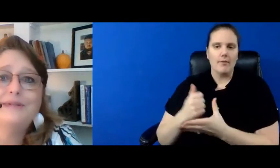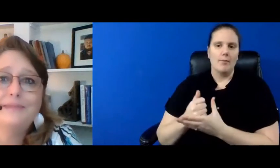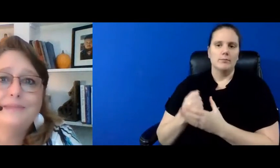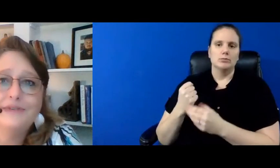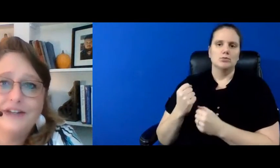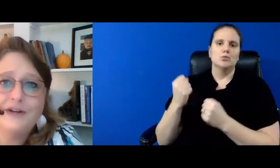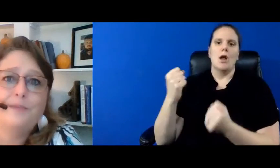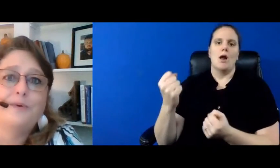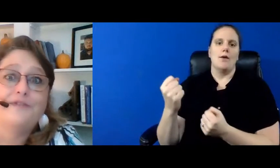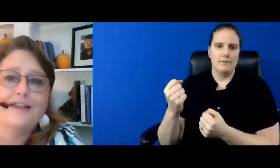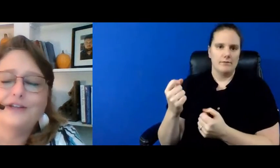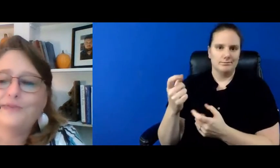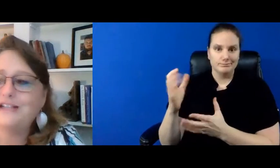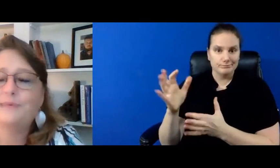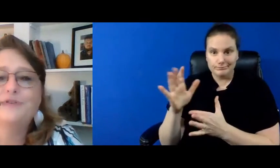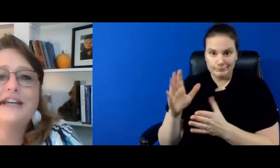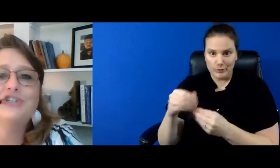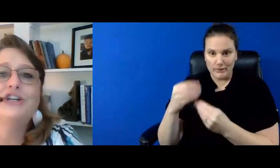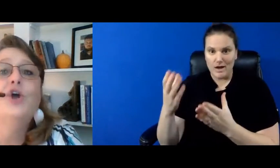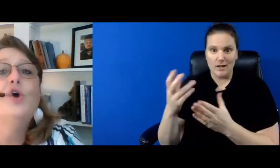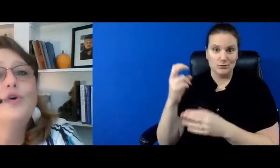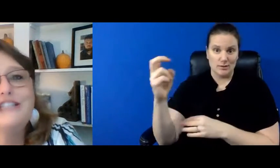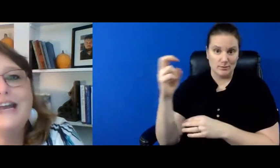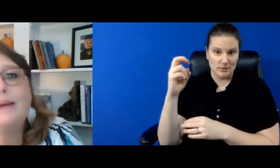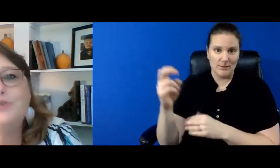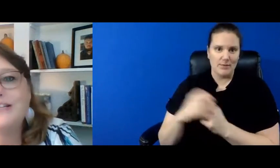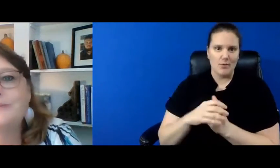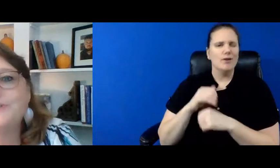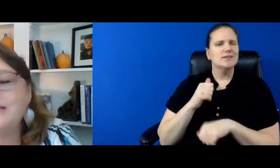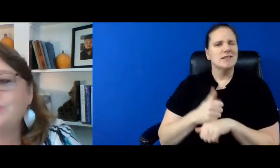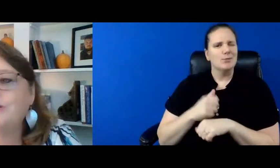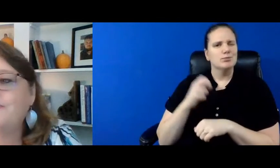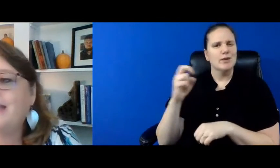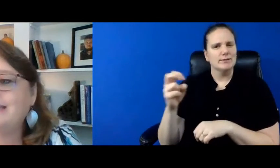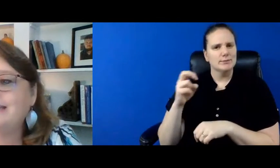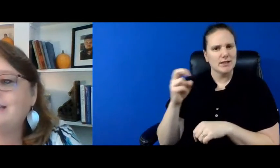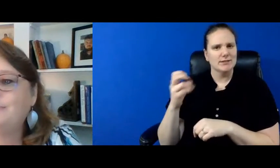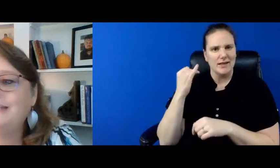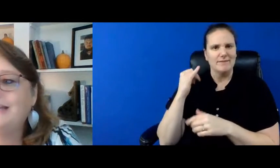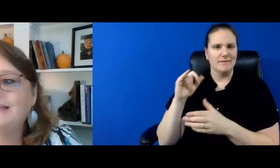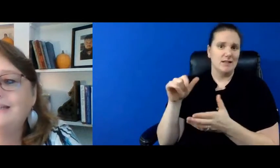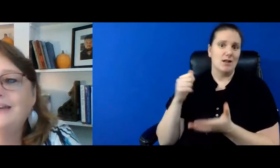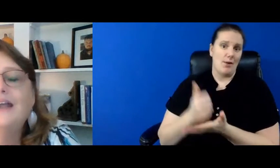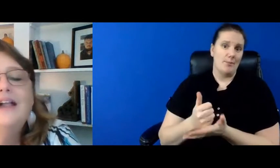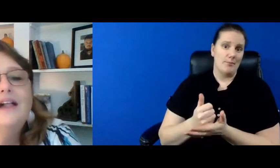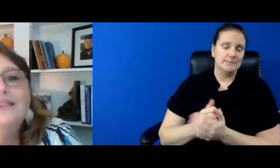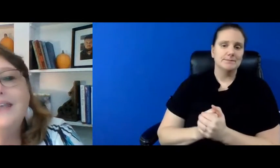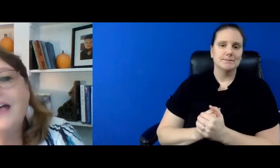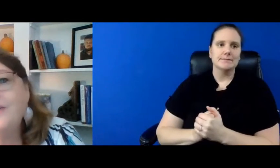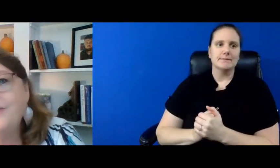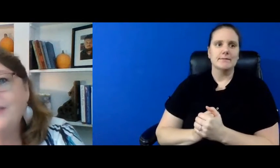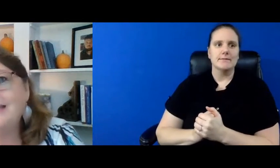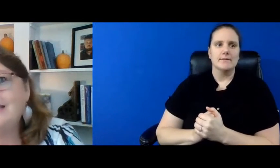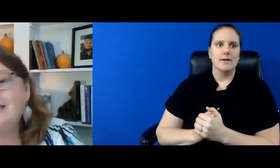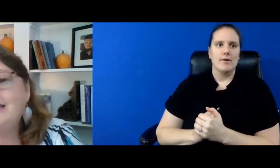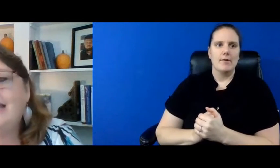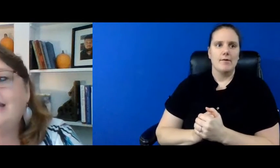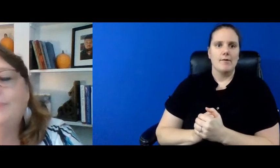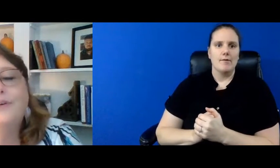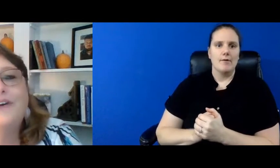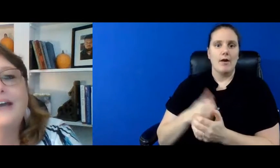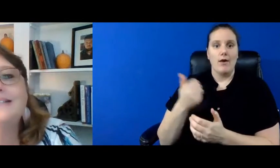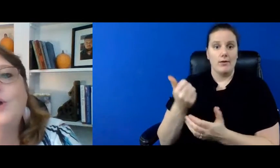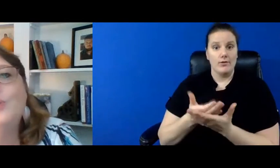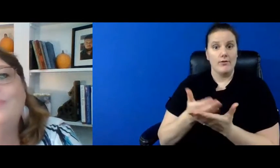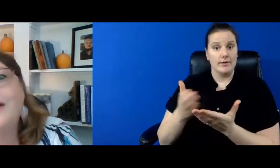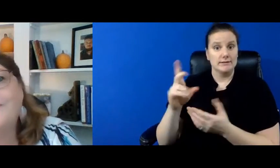drive them to you know provide the transportation or set up transportation if that needs to be done the other thing that dda